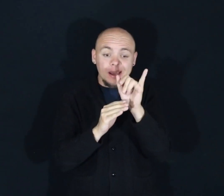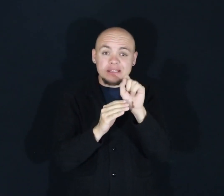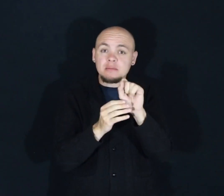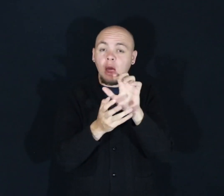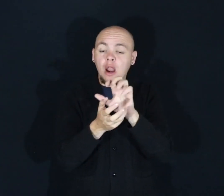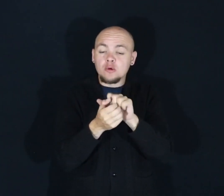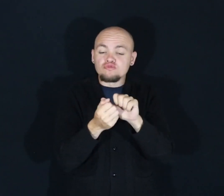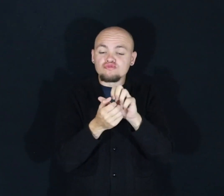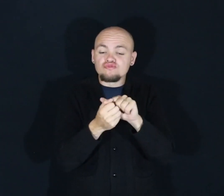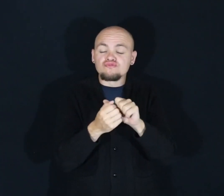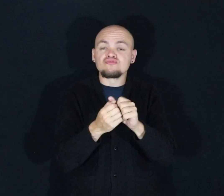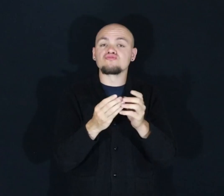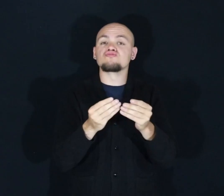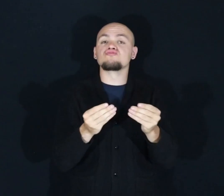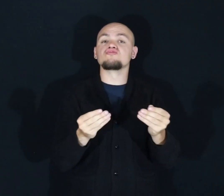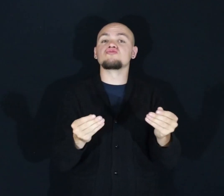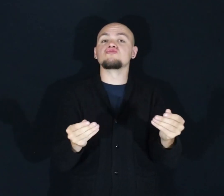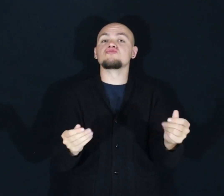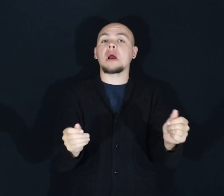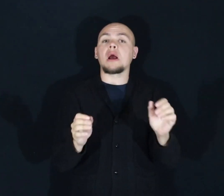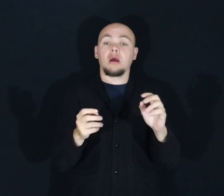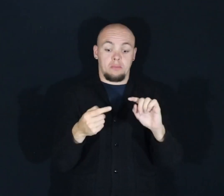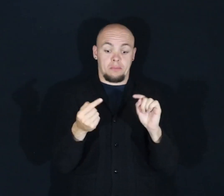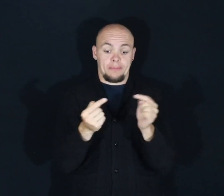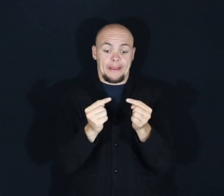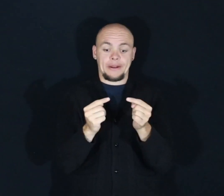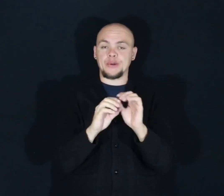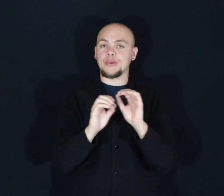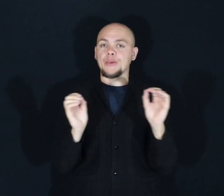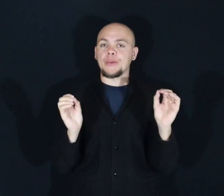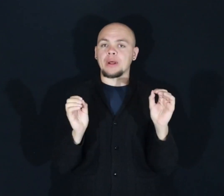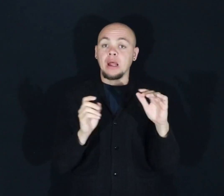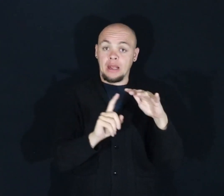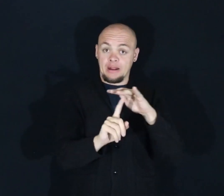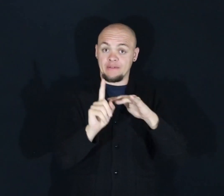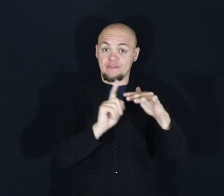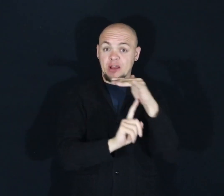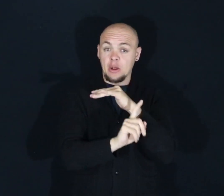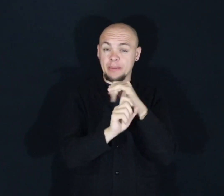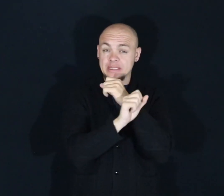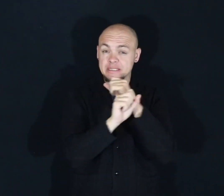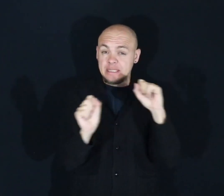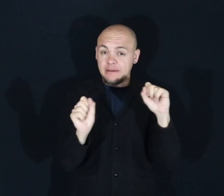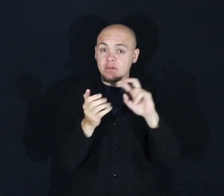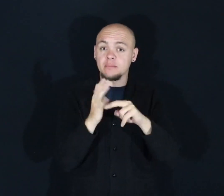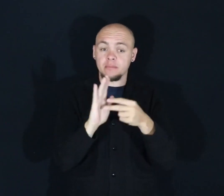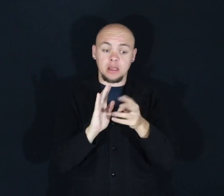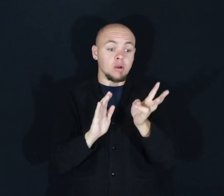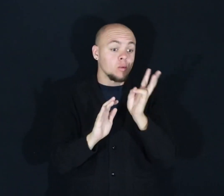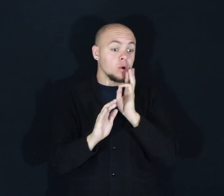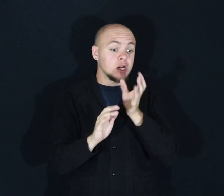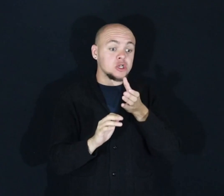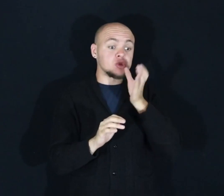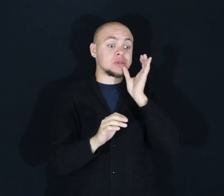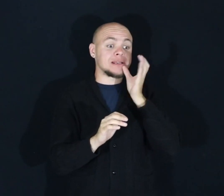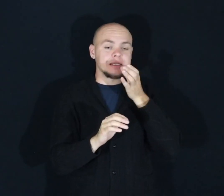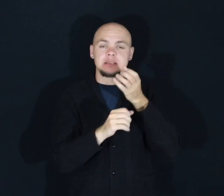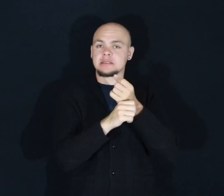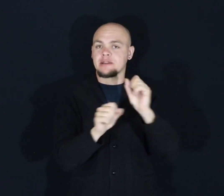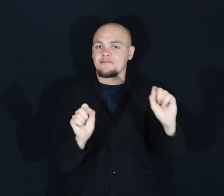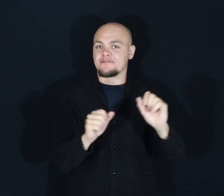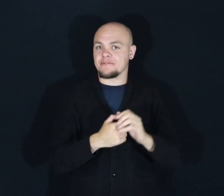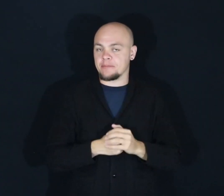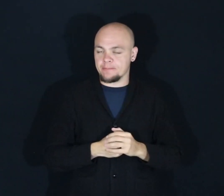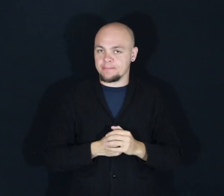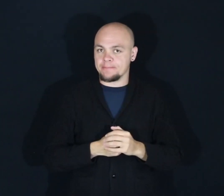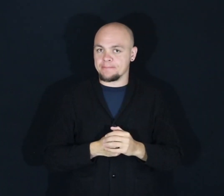harmlessly. Which means it's safe for our environment, it's safe for our drinking water. And